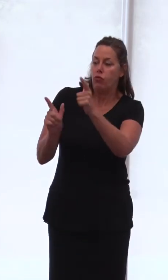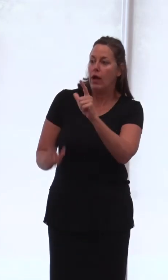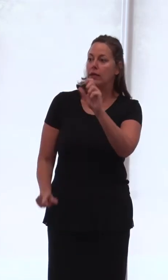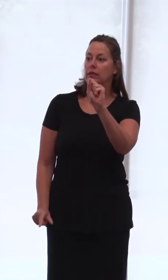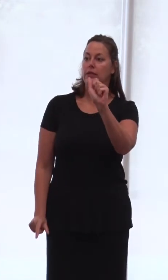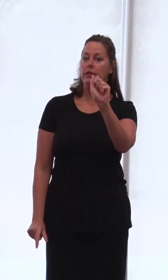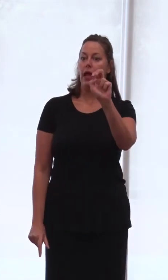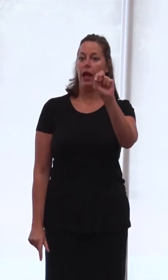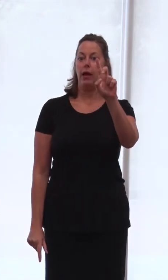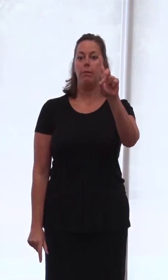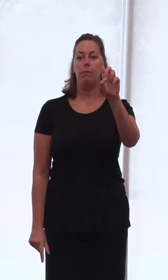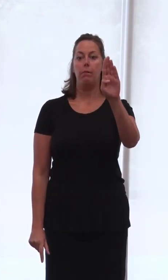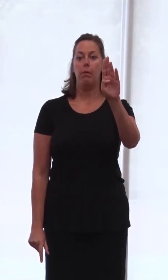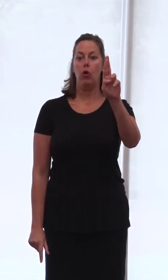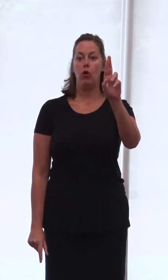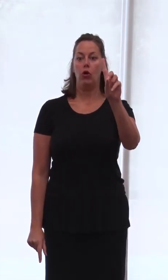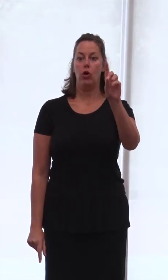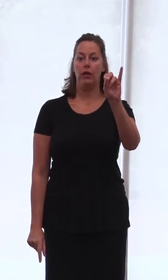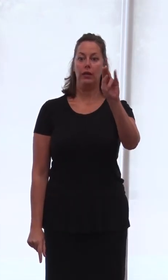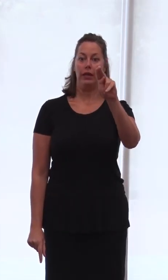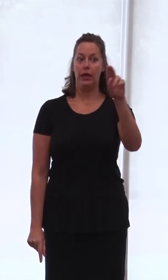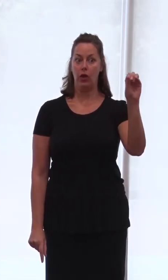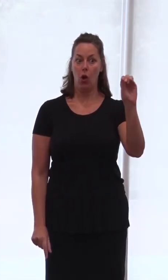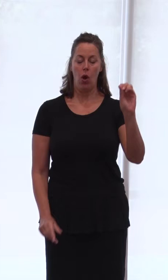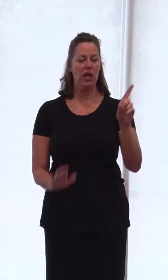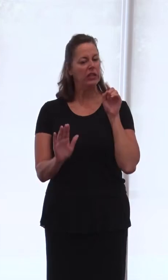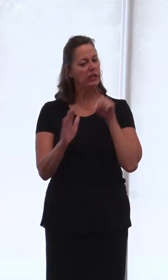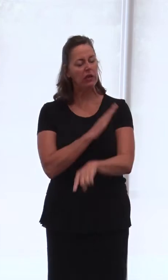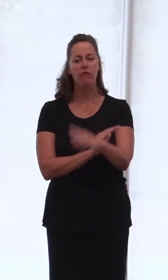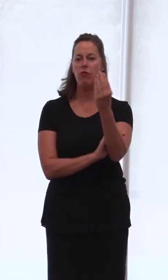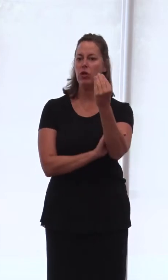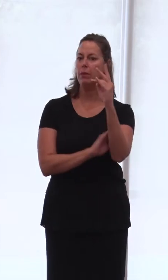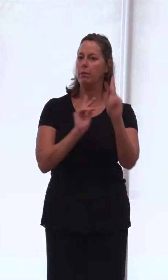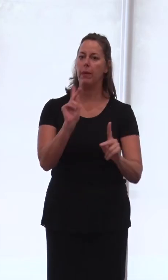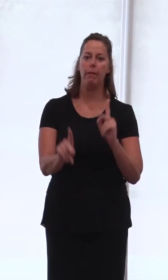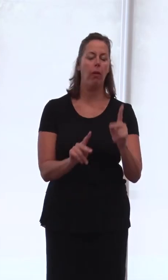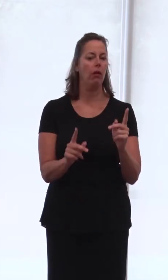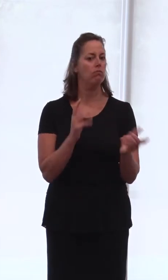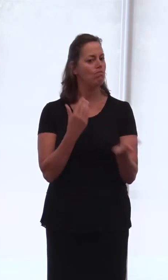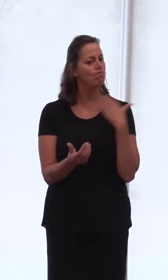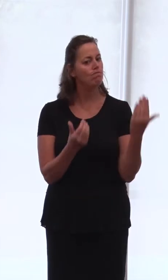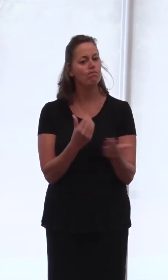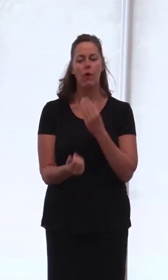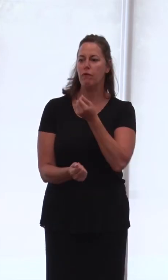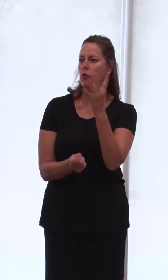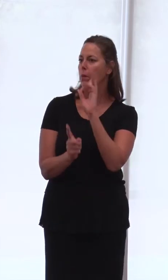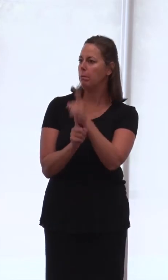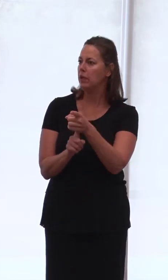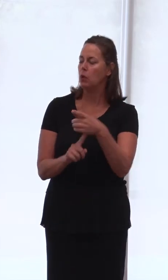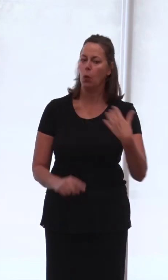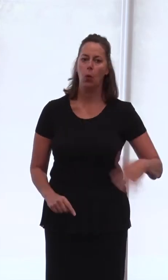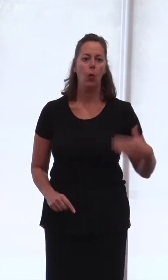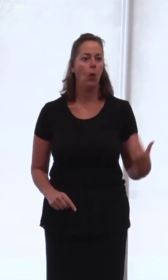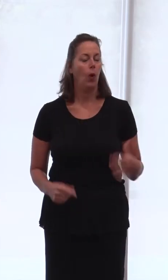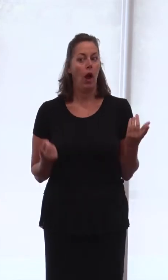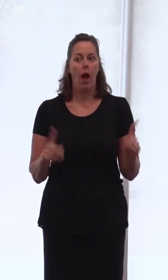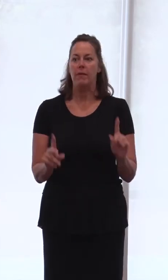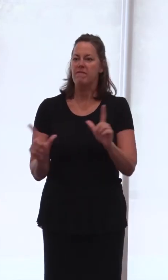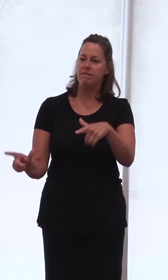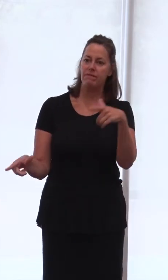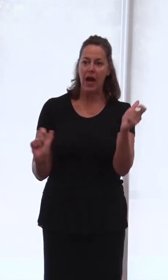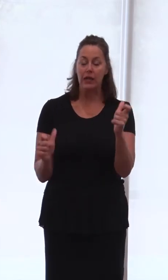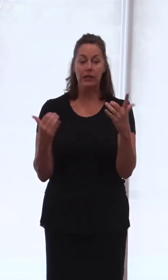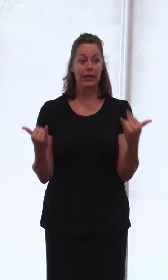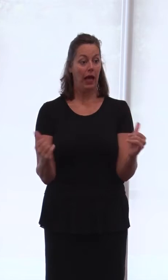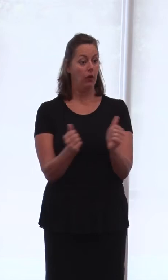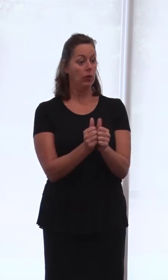about a dozen people, 14 people, in a matter of minutes. And so what I see in this capability for